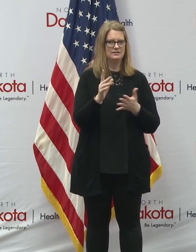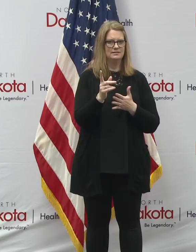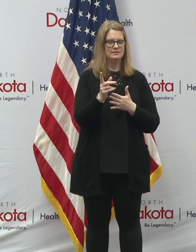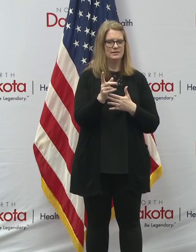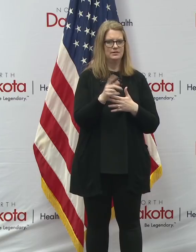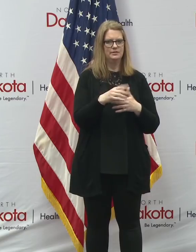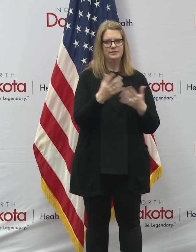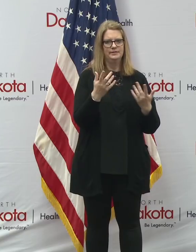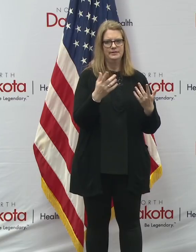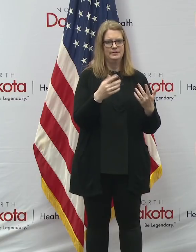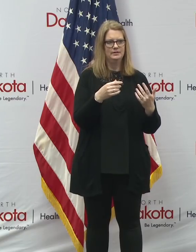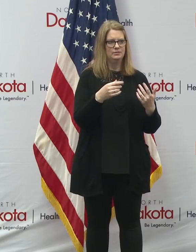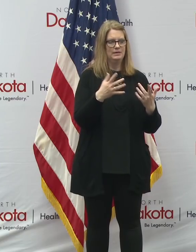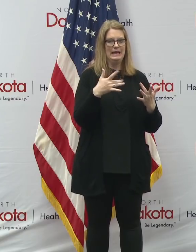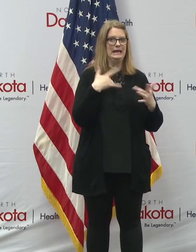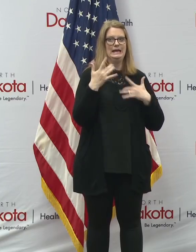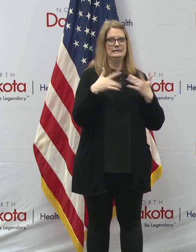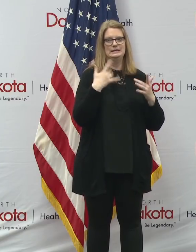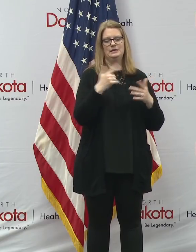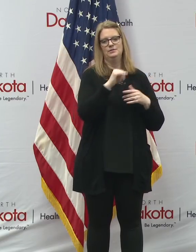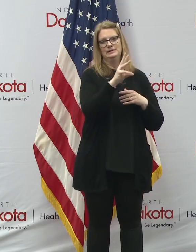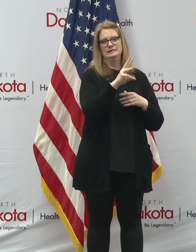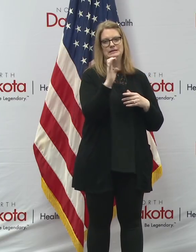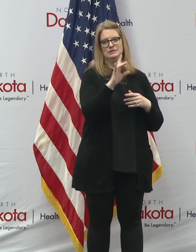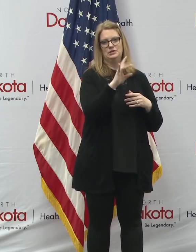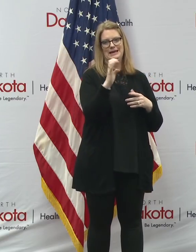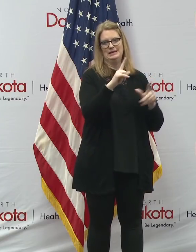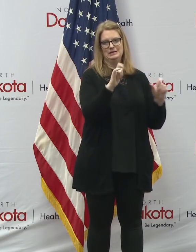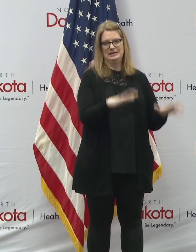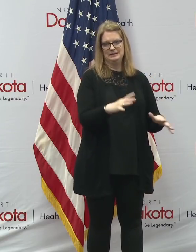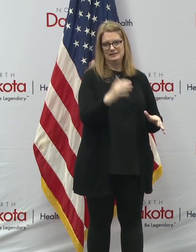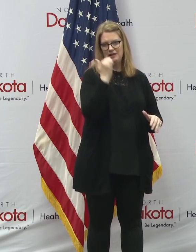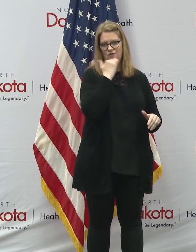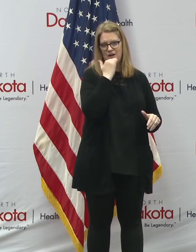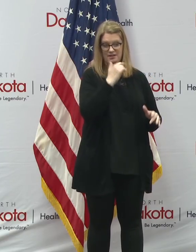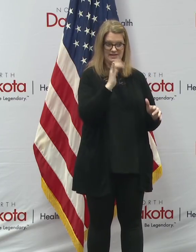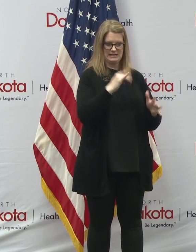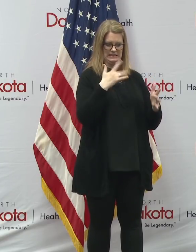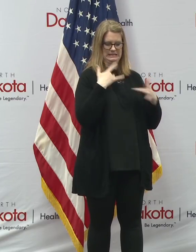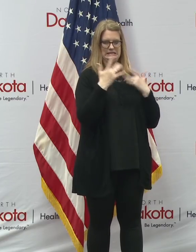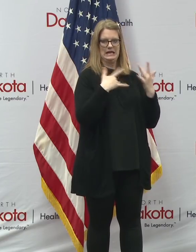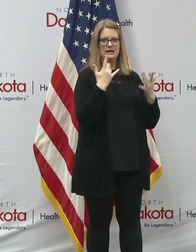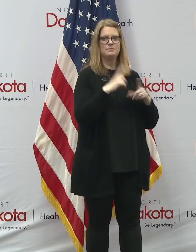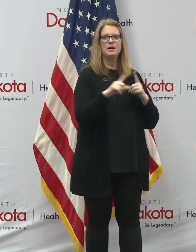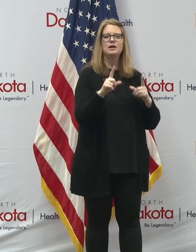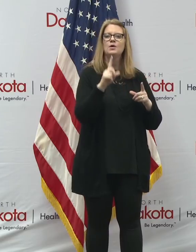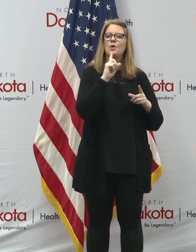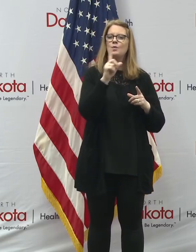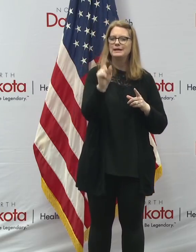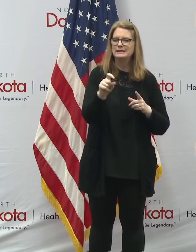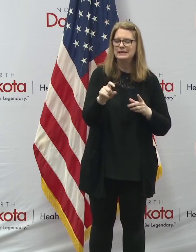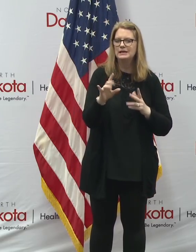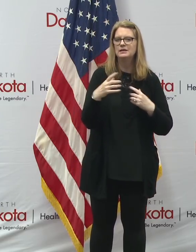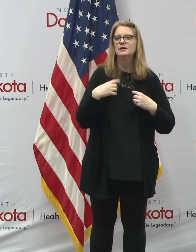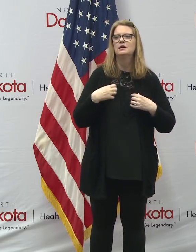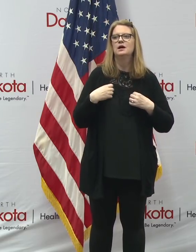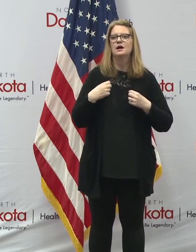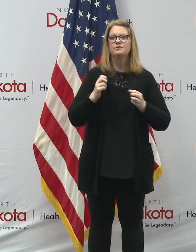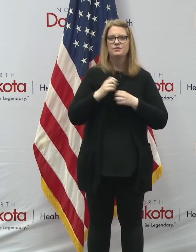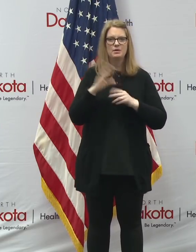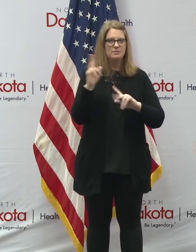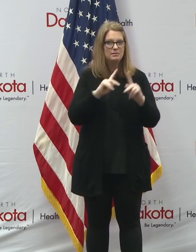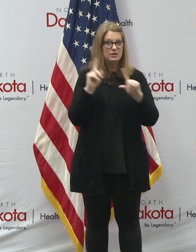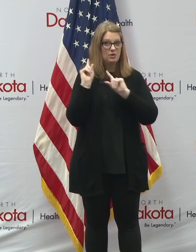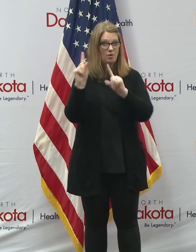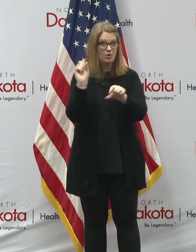of testing, you know, we get excited when we do 600 or 800 tests a day. What we really need to have people back to work is being